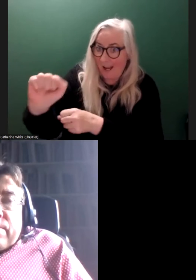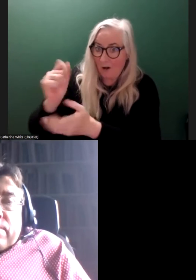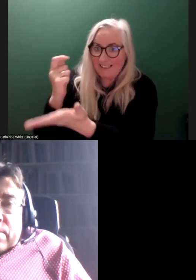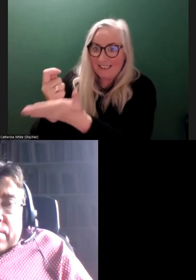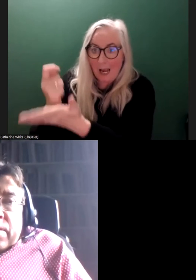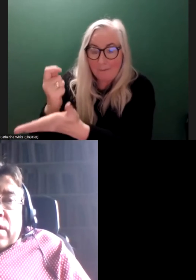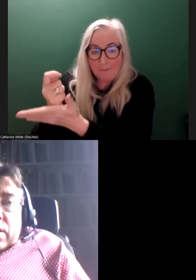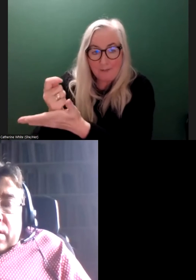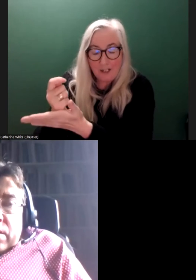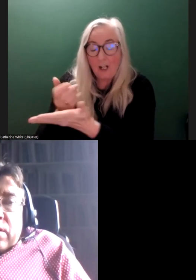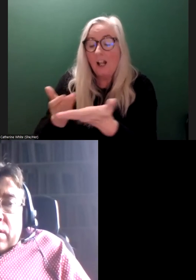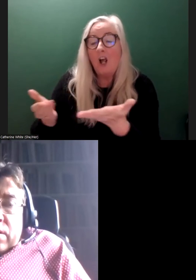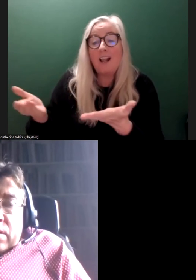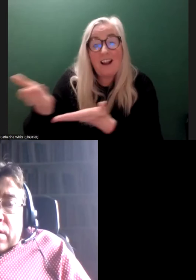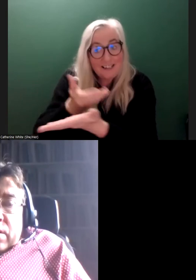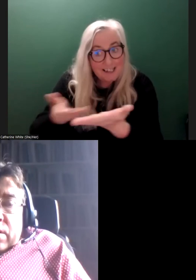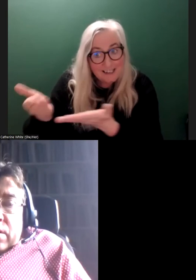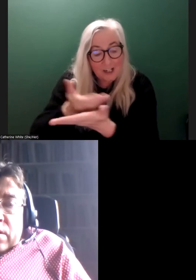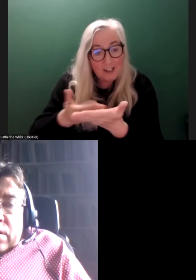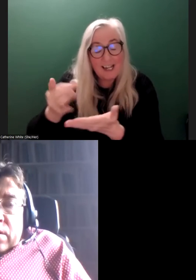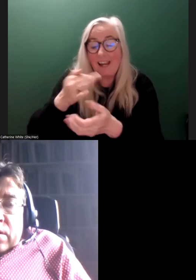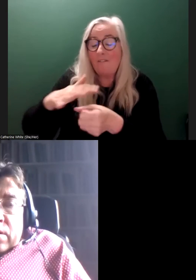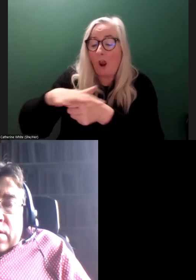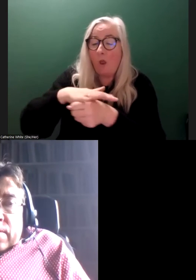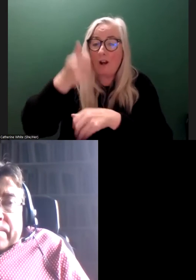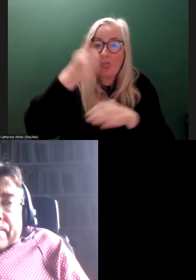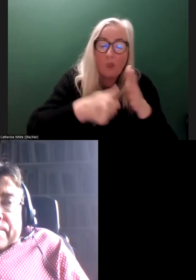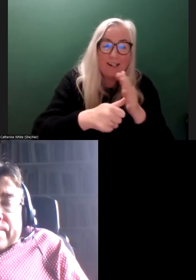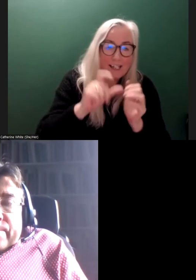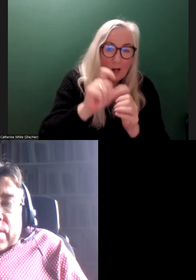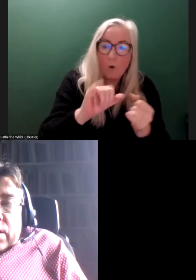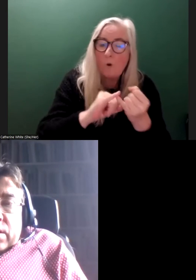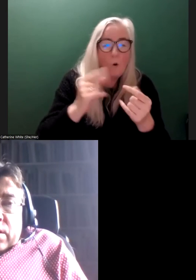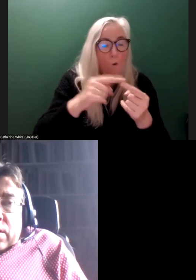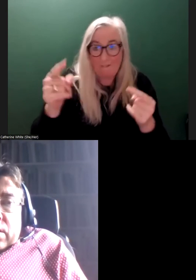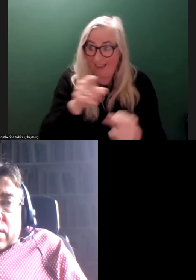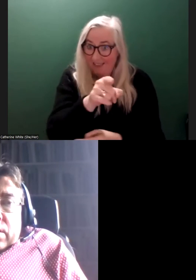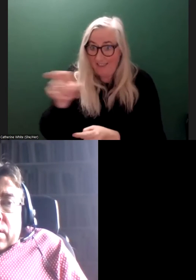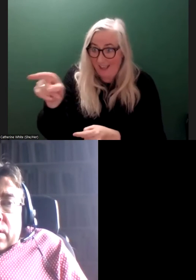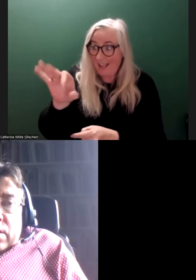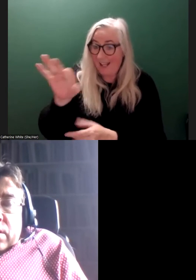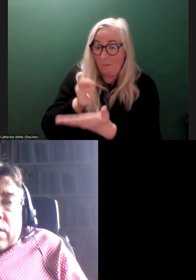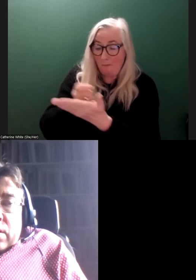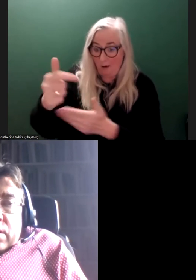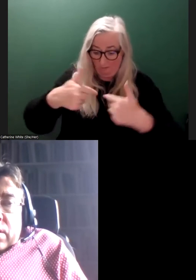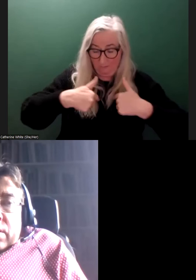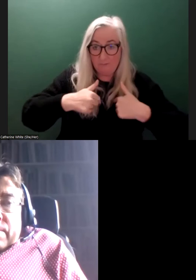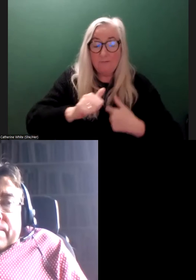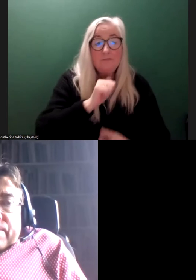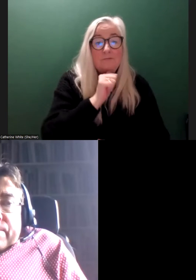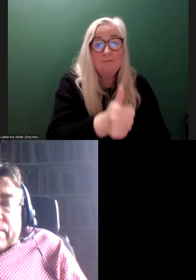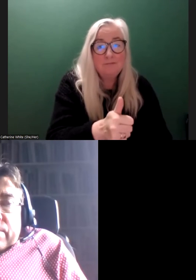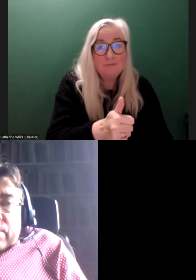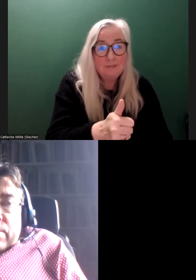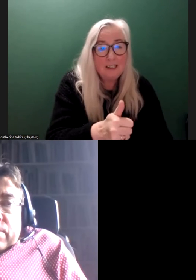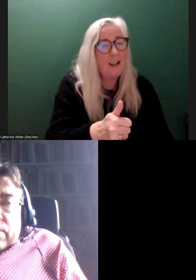A lot of these consultation spaces, if it's local authority counsellors, whoever's there, they're getting paid, but we mightn't be. And that's kind of